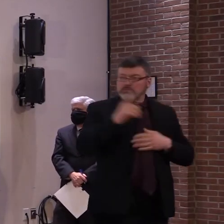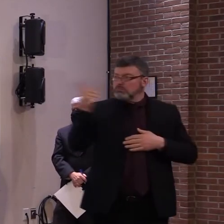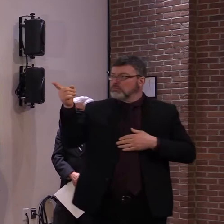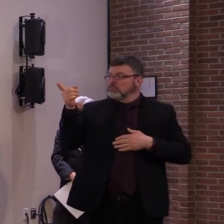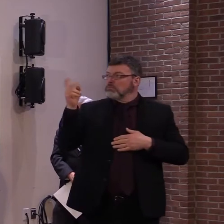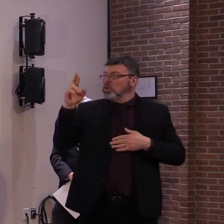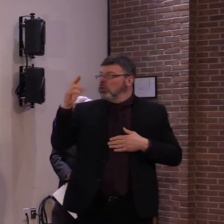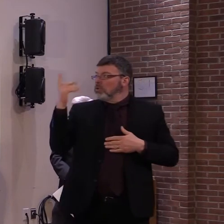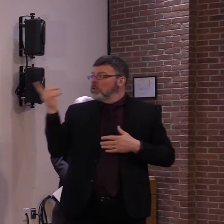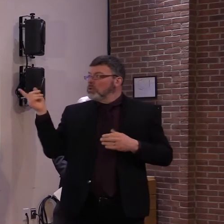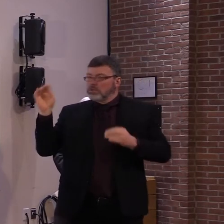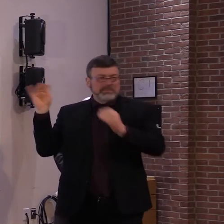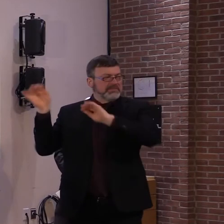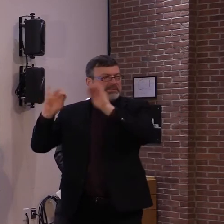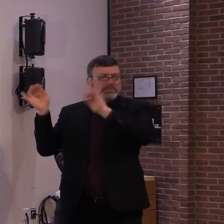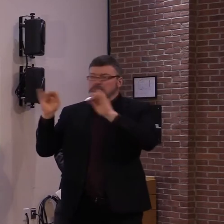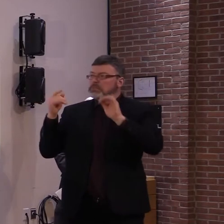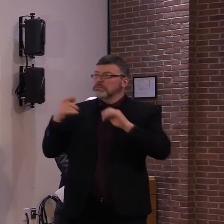Yeah.